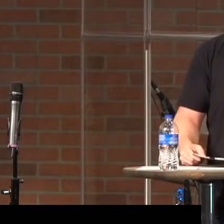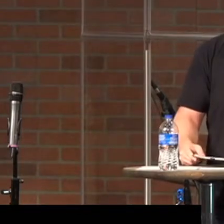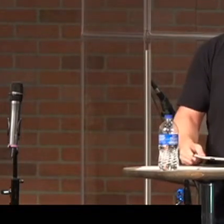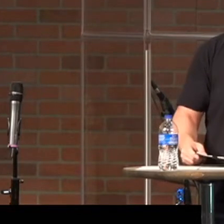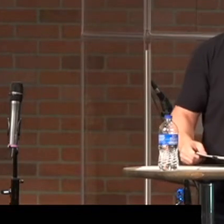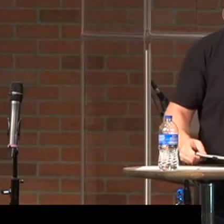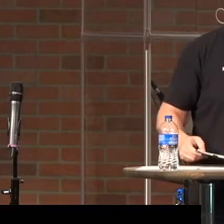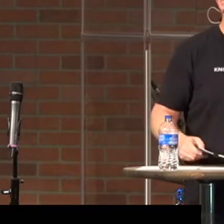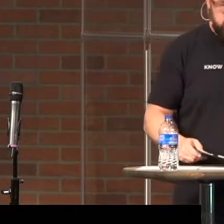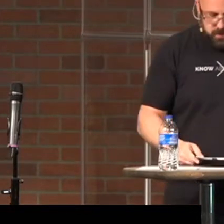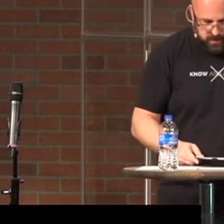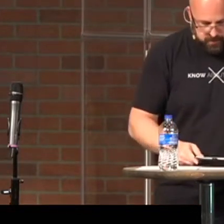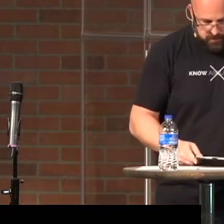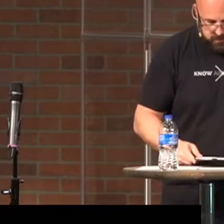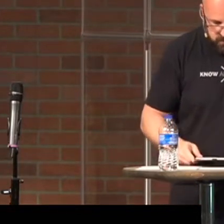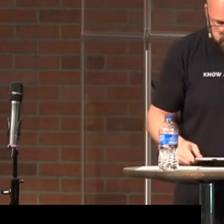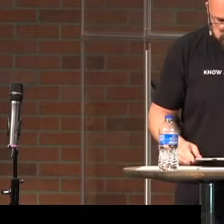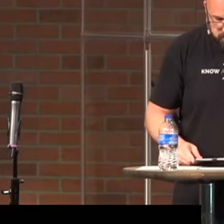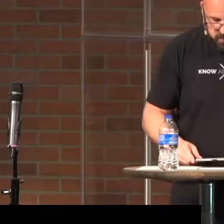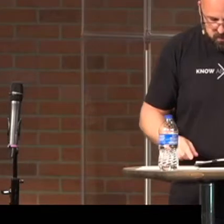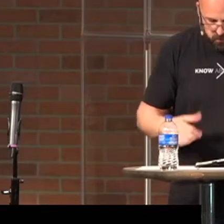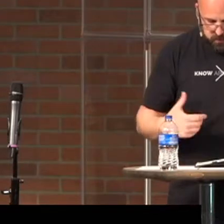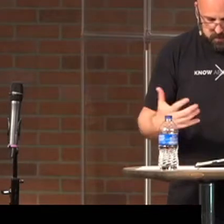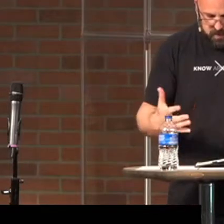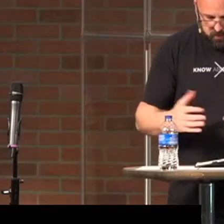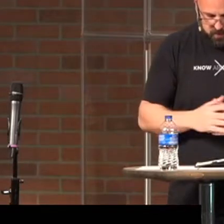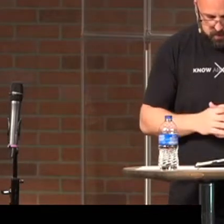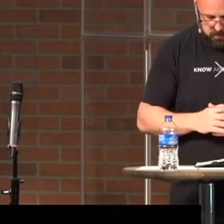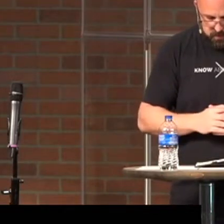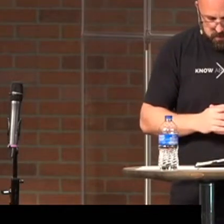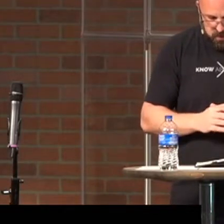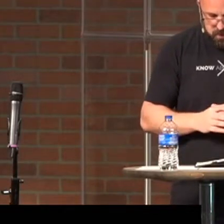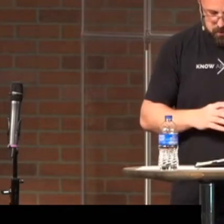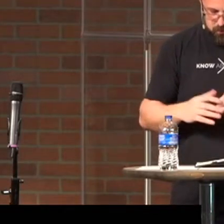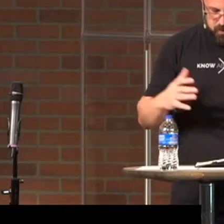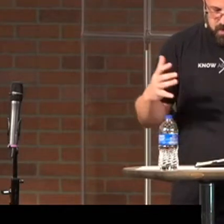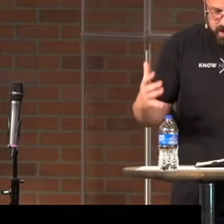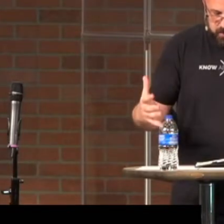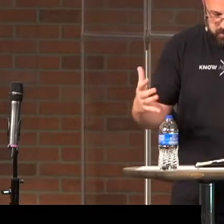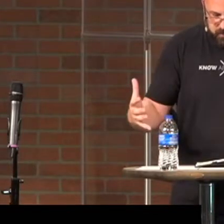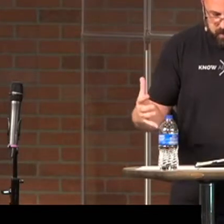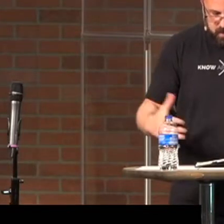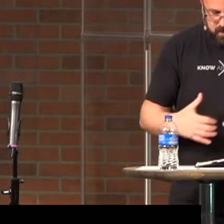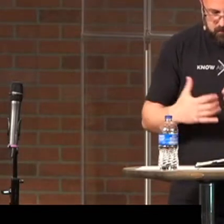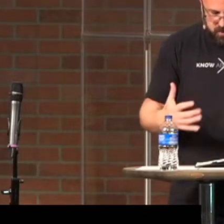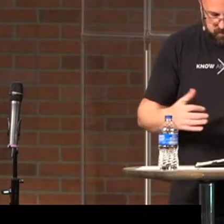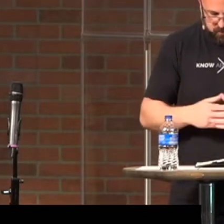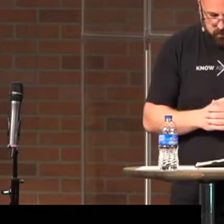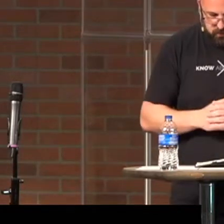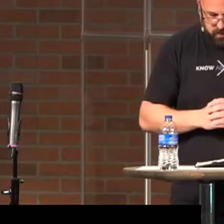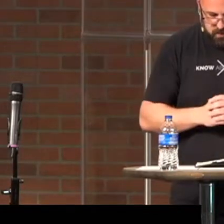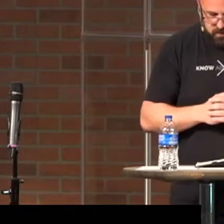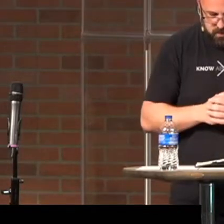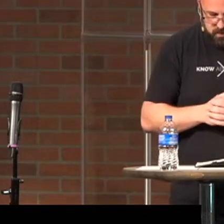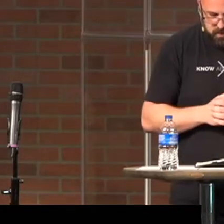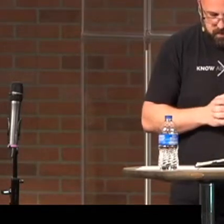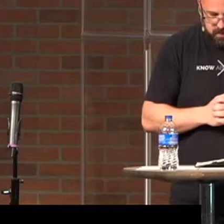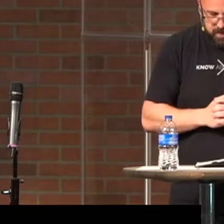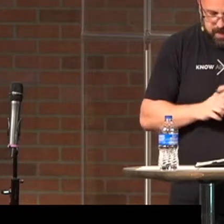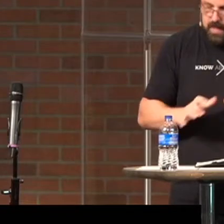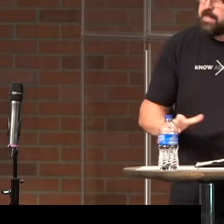grace and peace be yours in abundance through the knowledge of God and of Jesus our Lord.